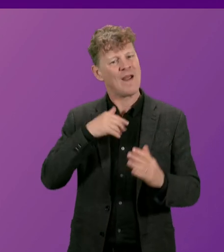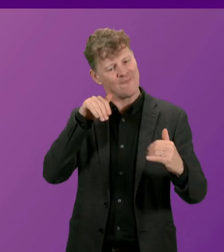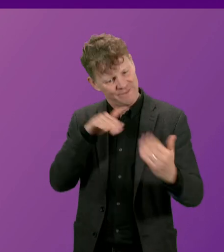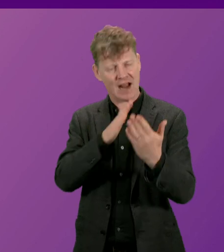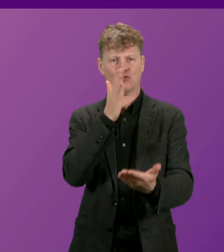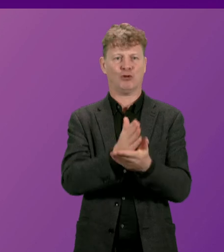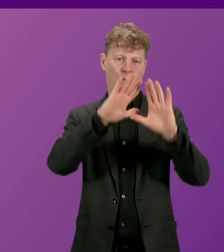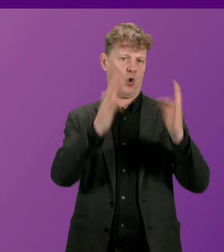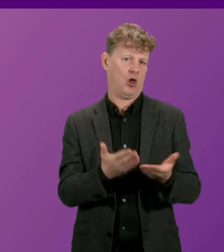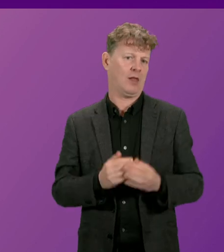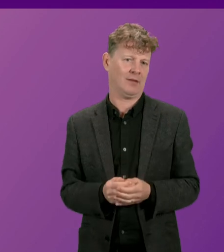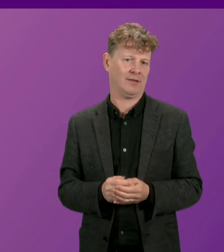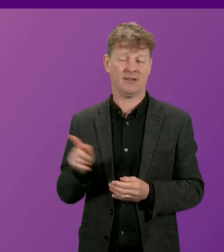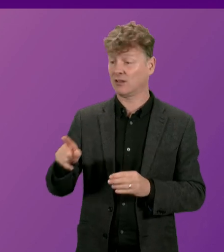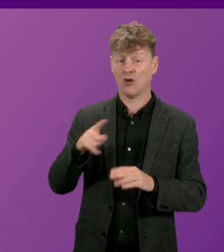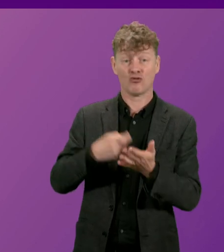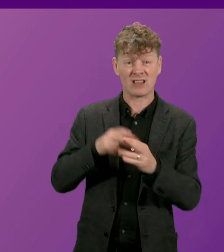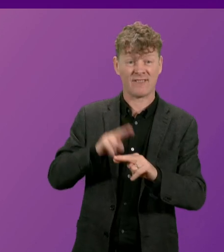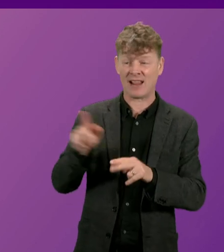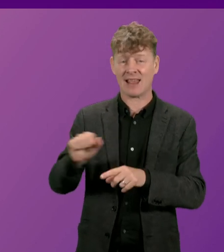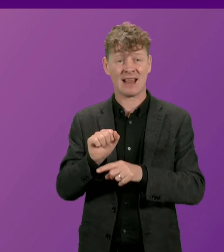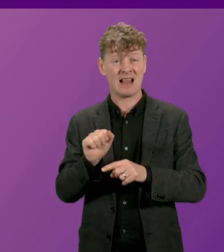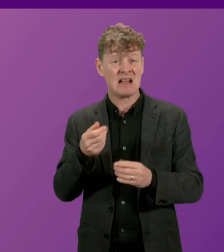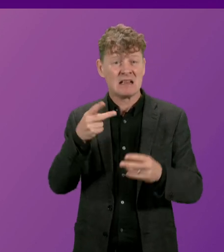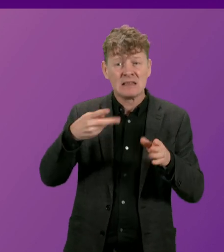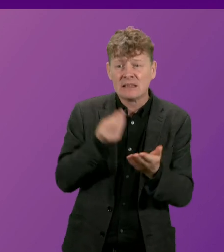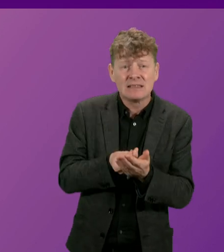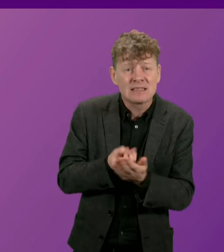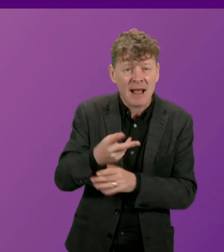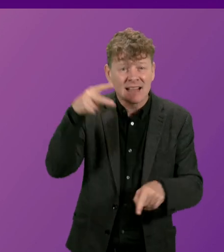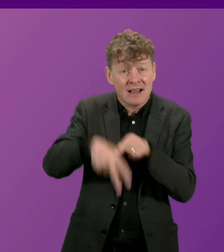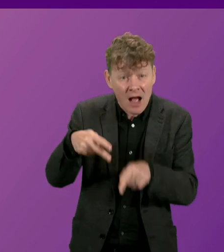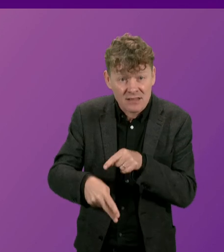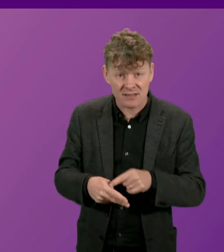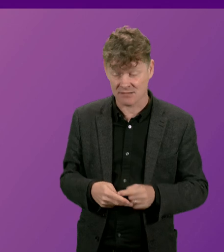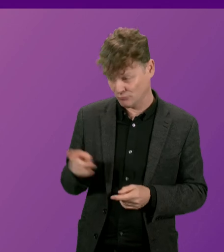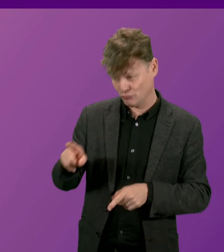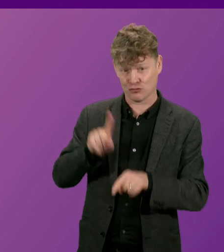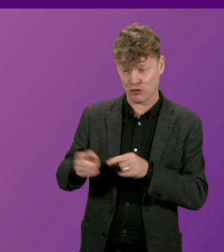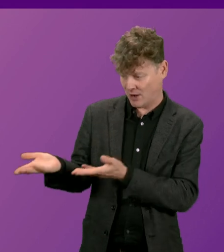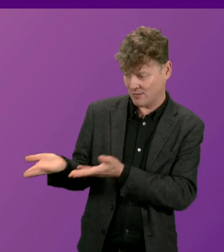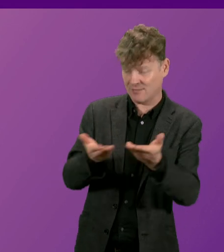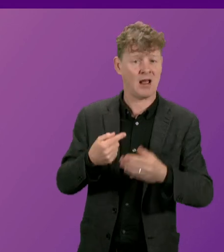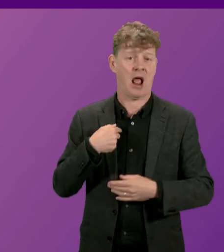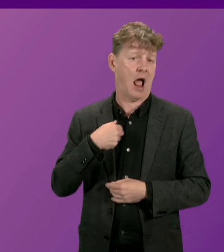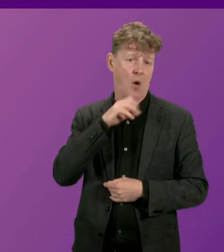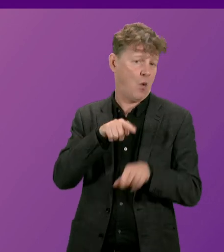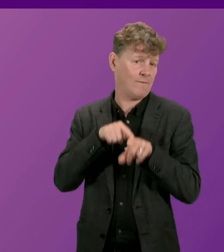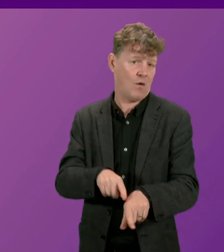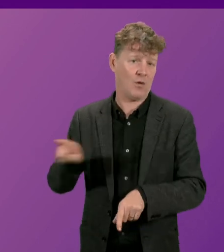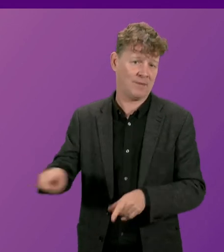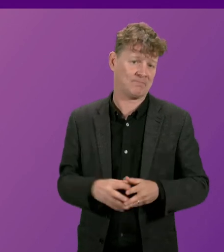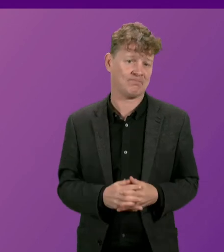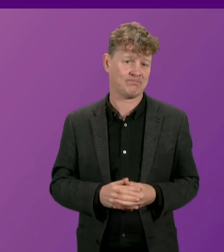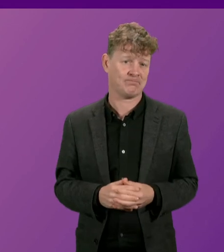Mr Finlay wants to stand here and defend spending cuts to the people of Scotland, he's welcome to do it. I'm not going to follow in his footsteps.